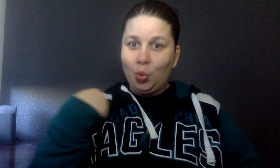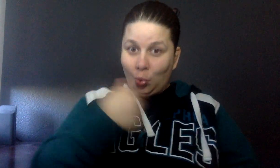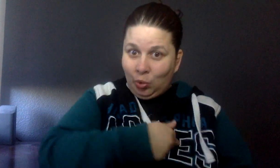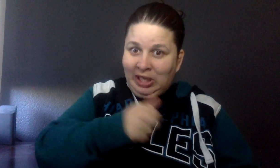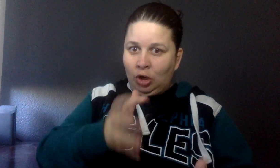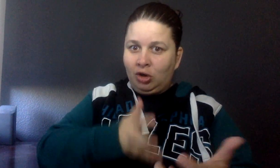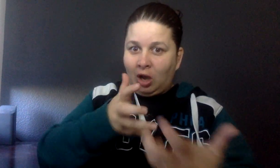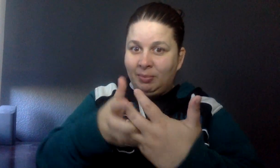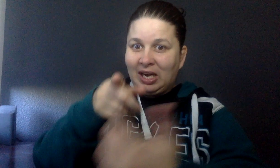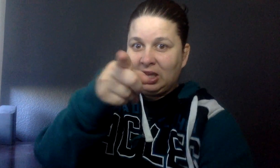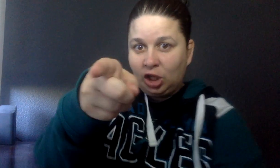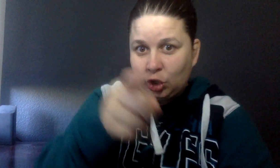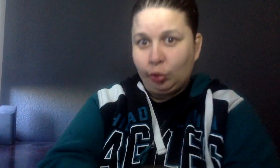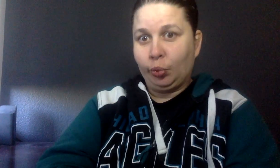We are accommodate you.